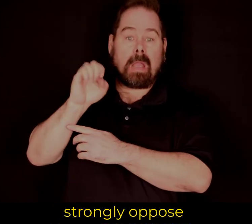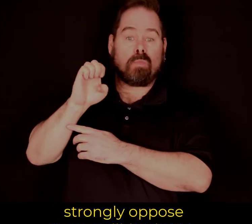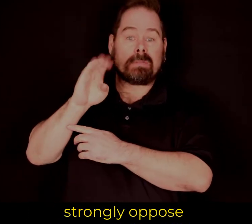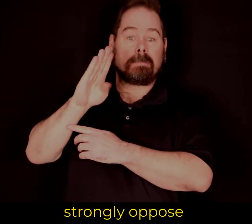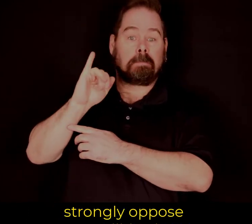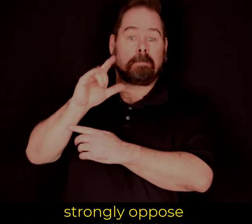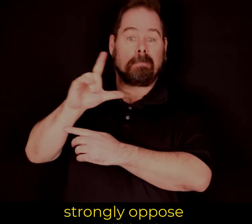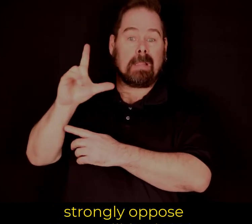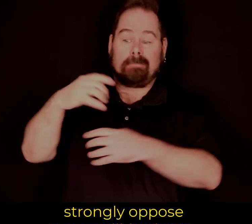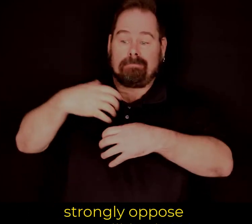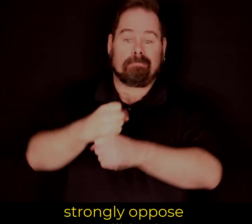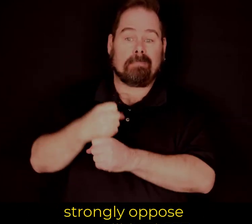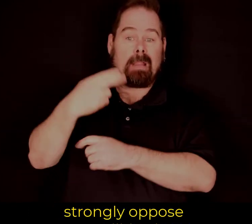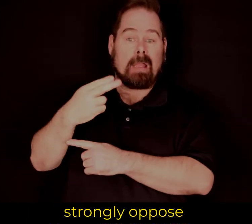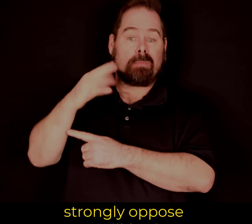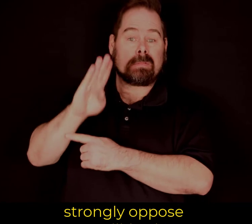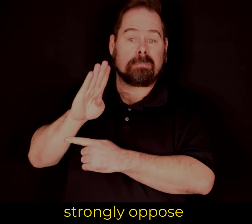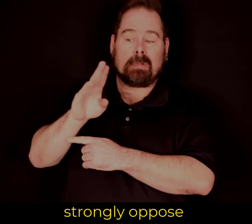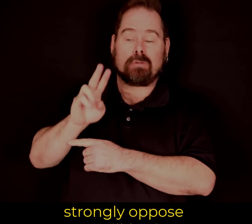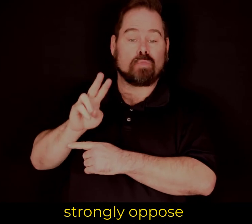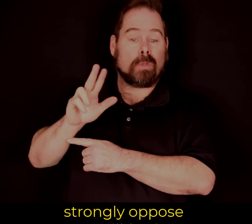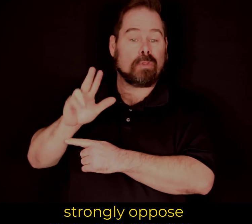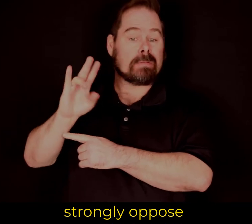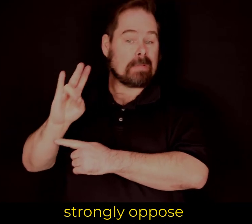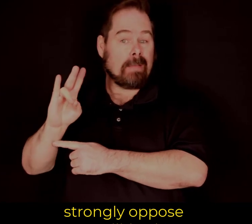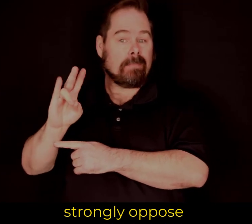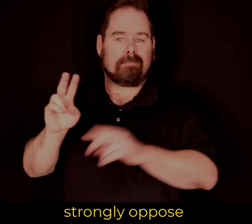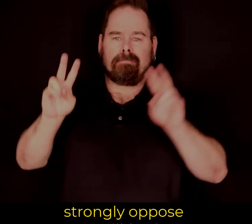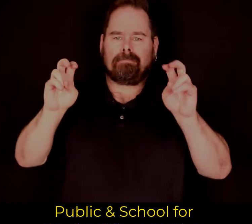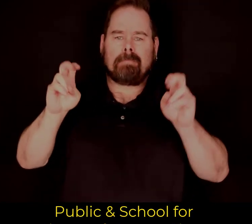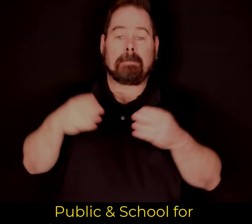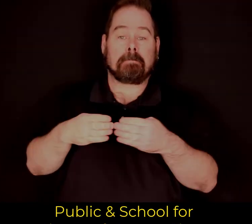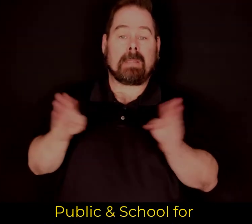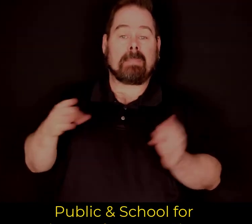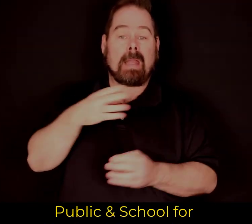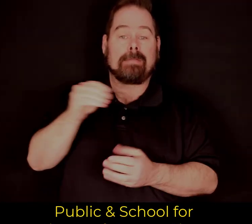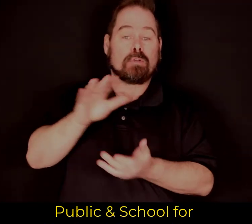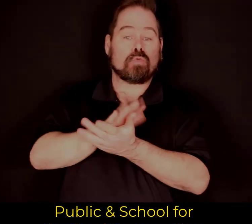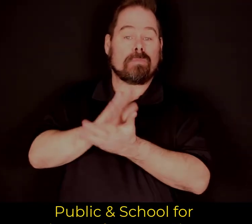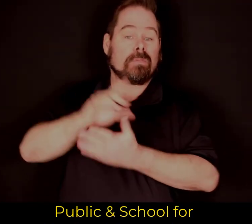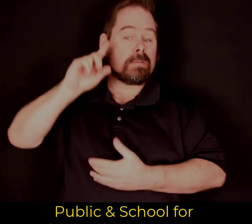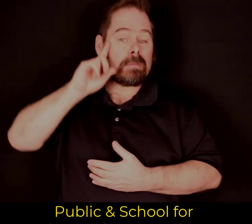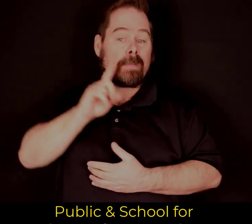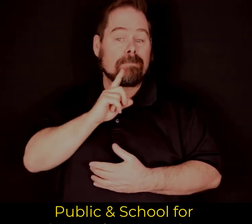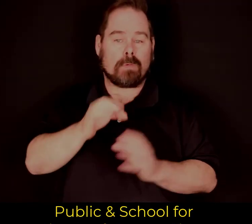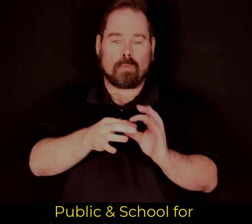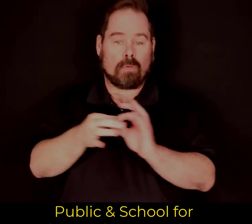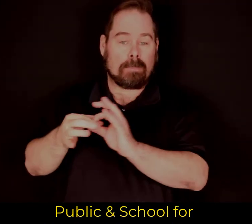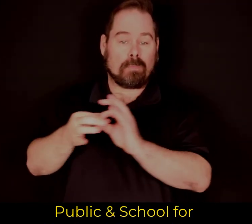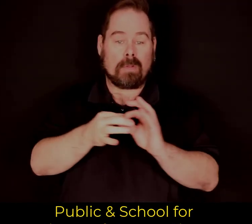oppose House Bill 237, Public and School for the Deaf Cooperation.